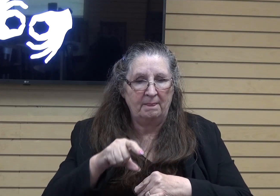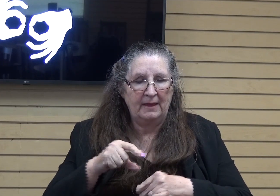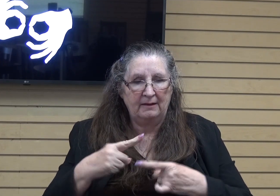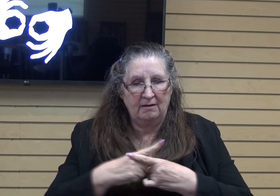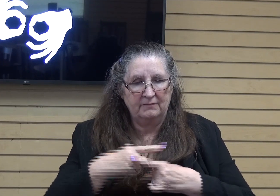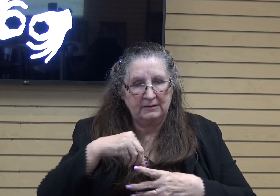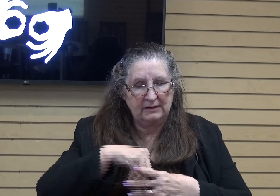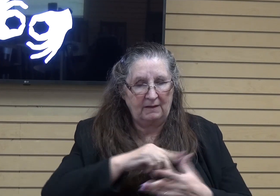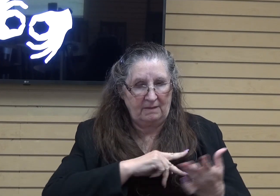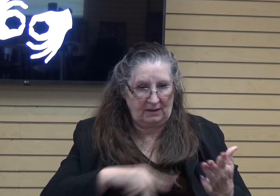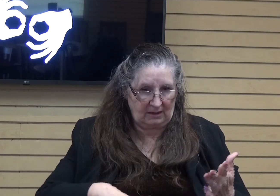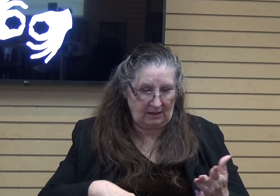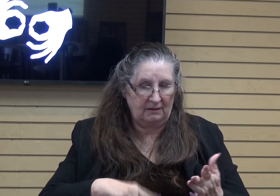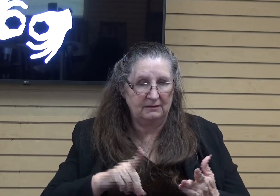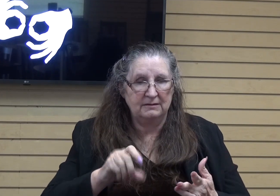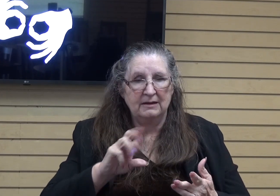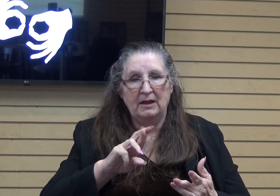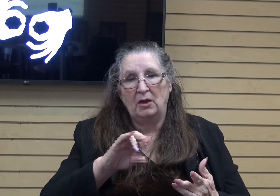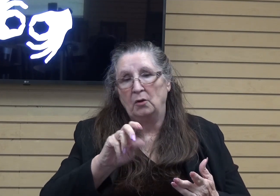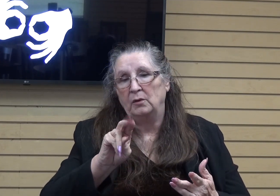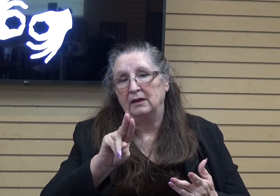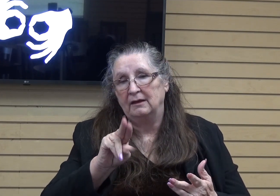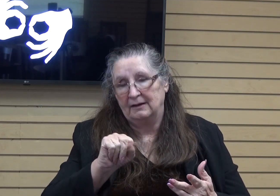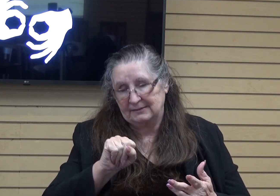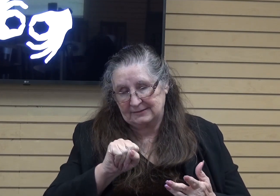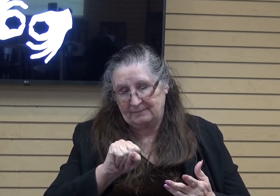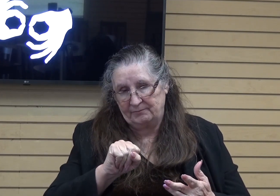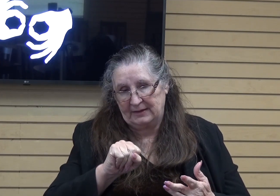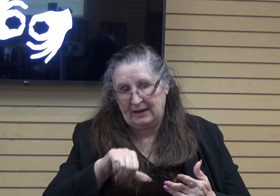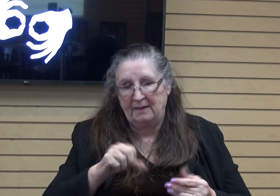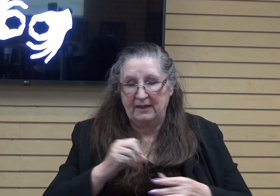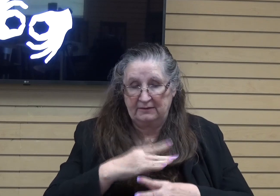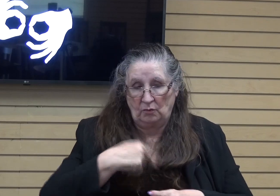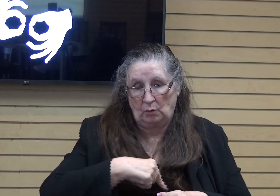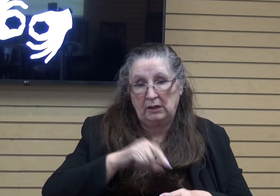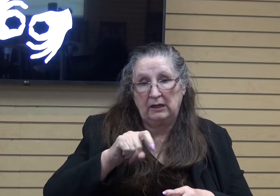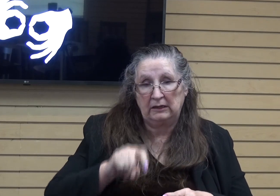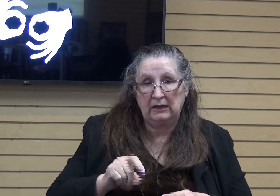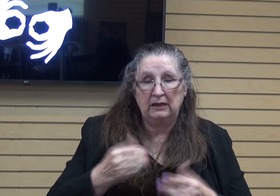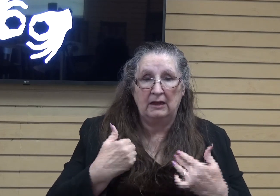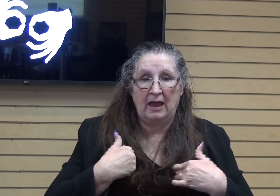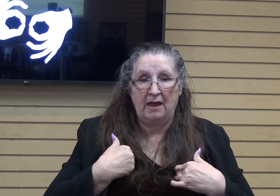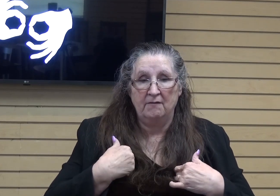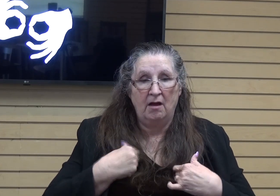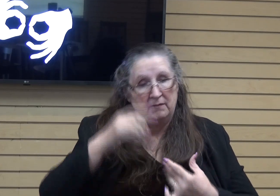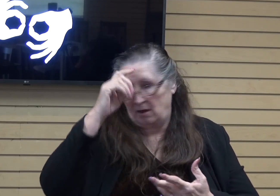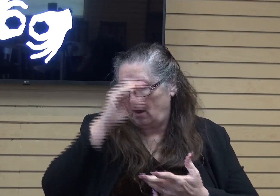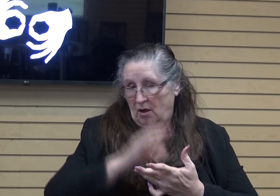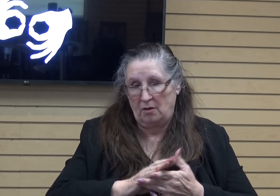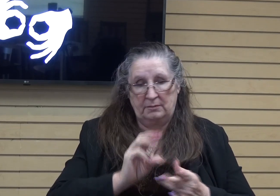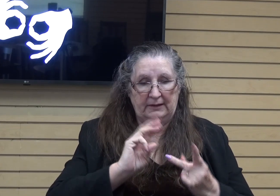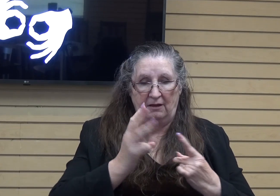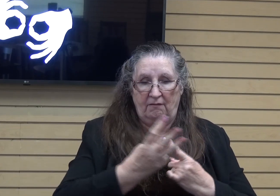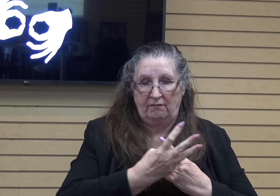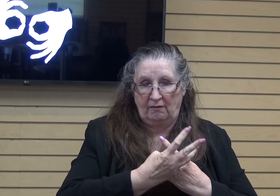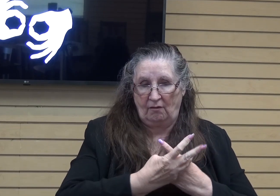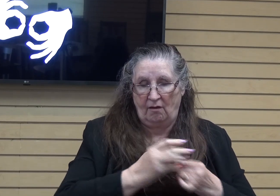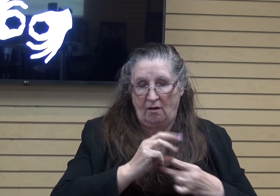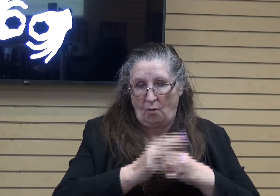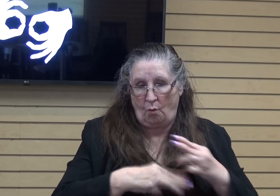Darius. And that's the effect that we need to have on the unbelieving world around us. They need to see